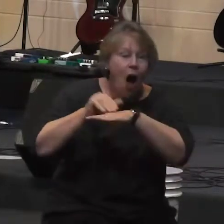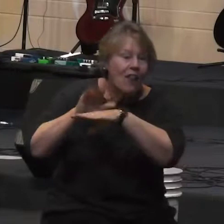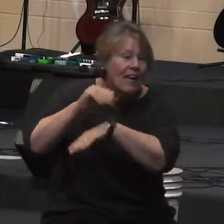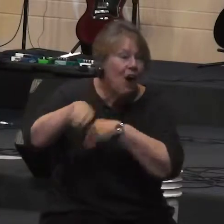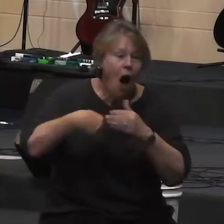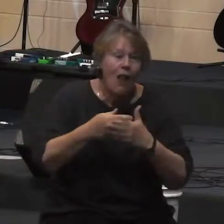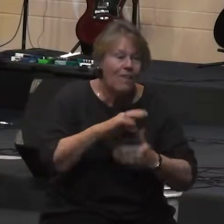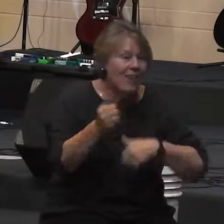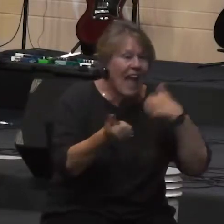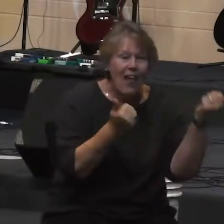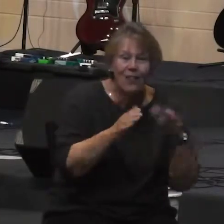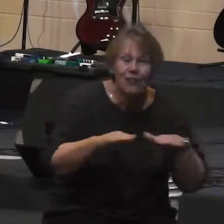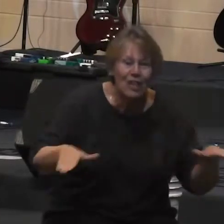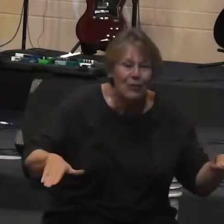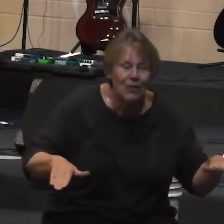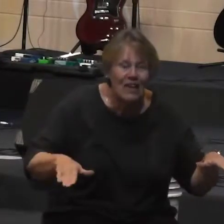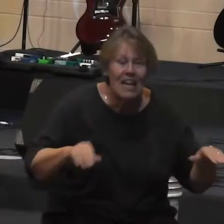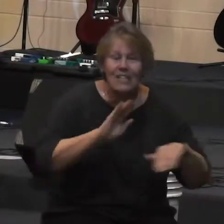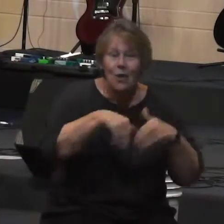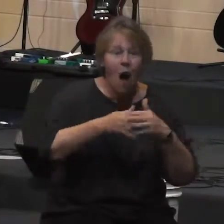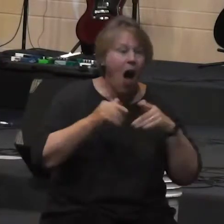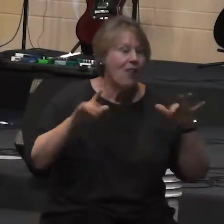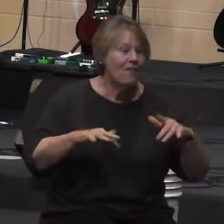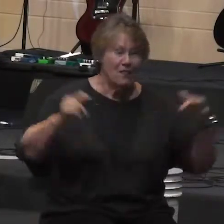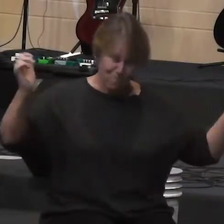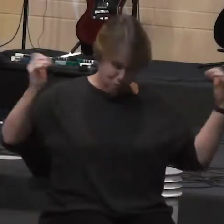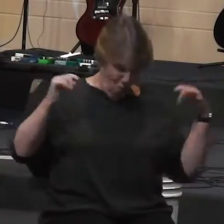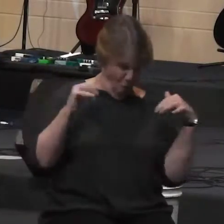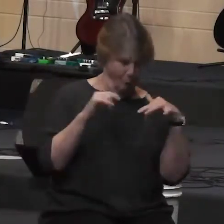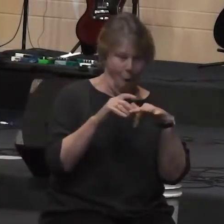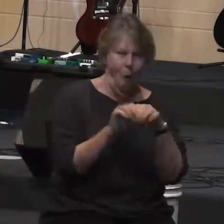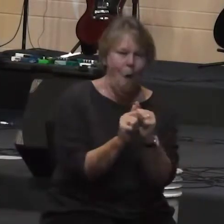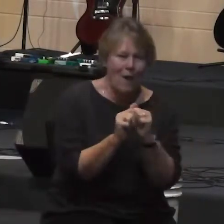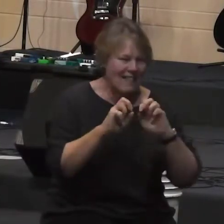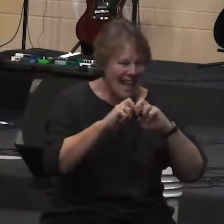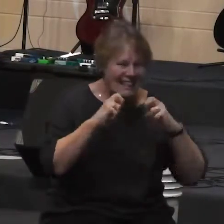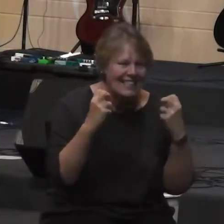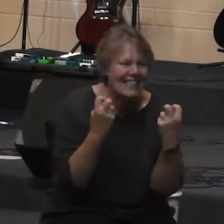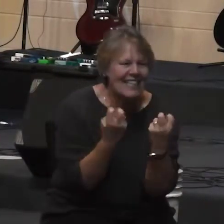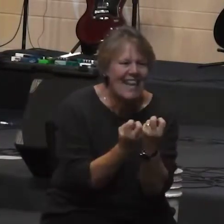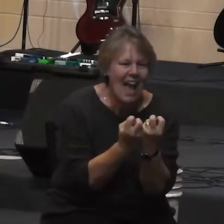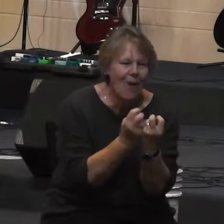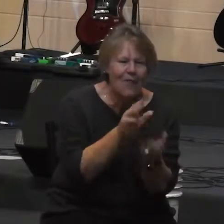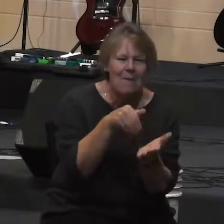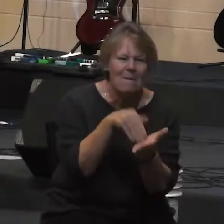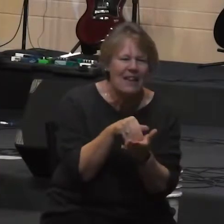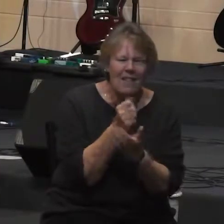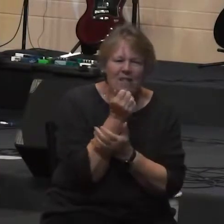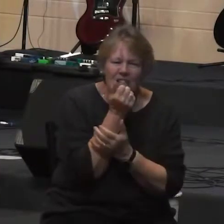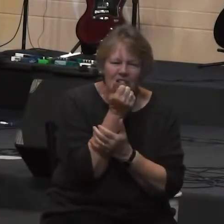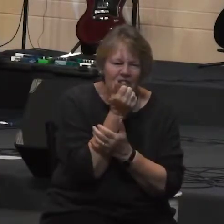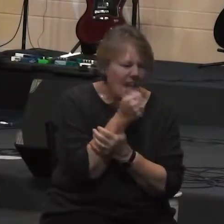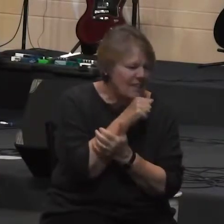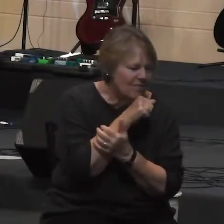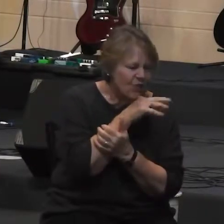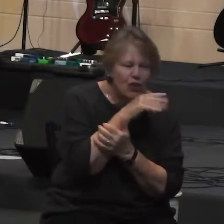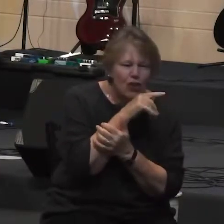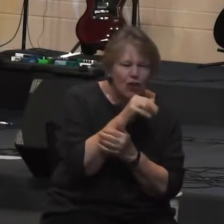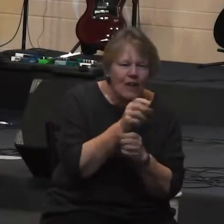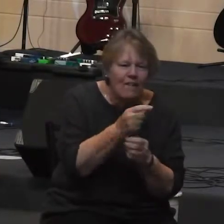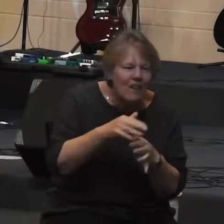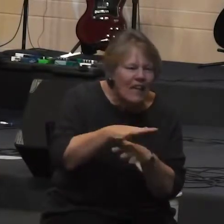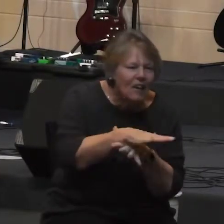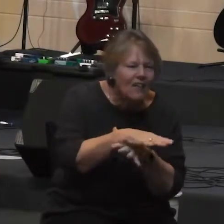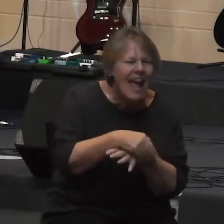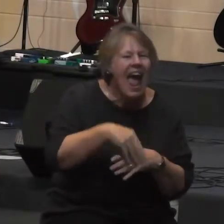and they all come together and they sit down on the ground in the middle of this dirt field and the picture that I remember, I think I saw it on